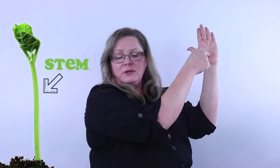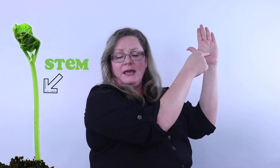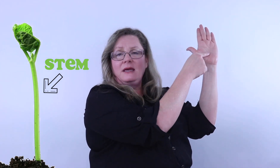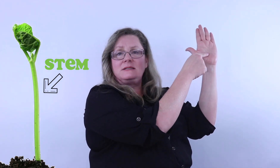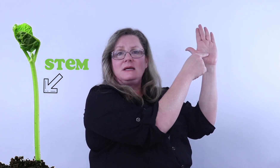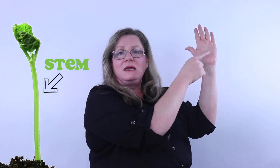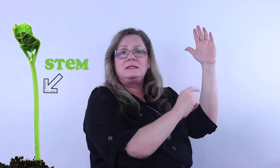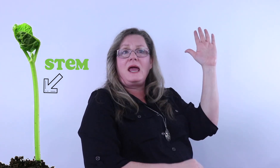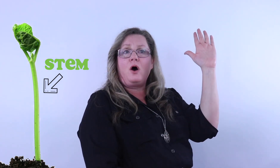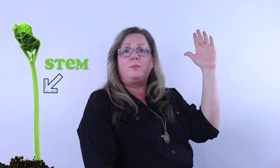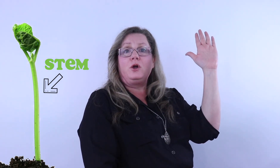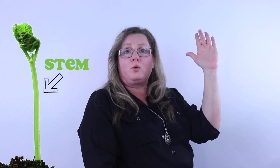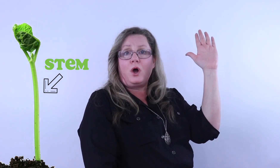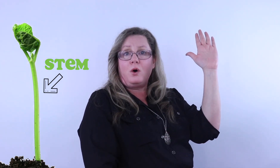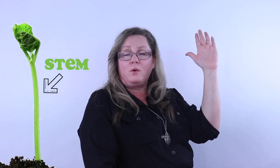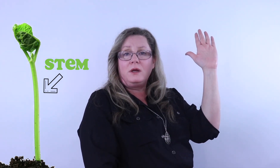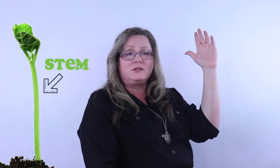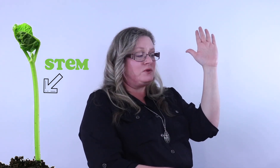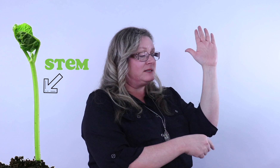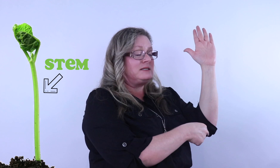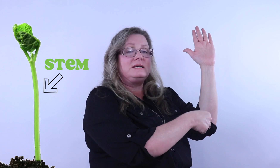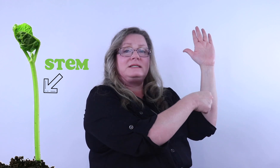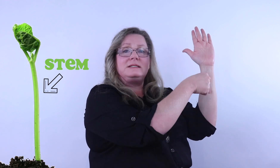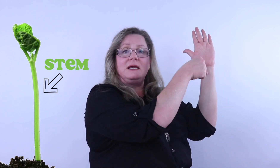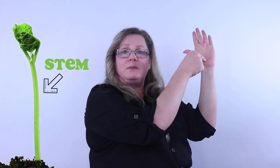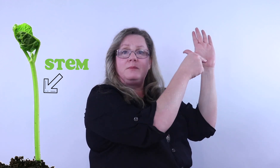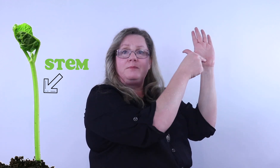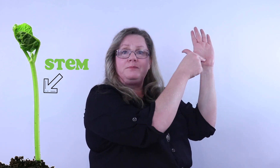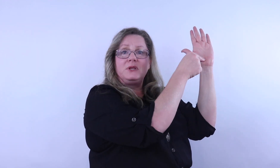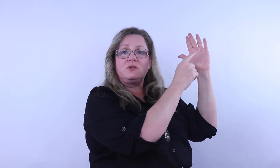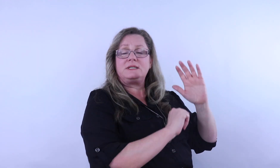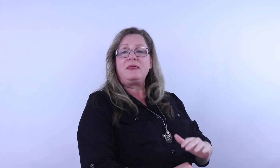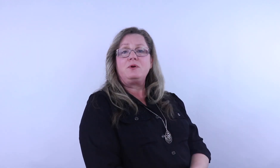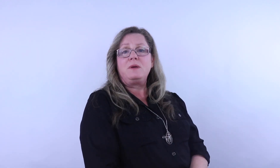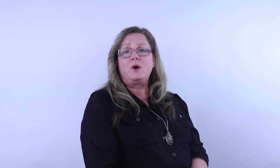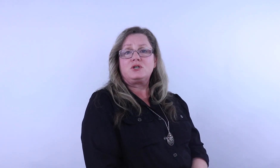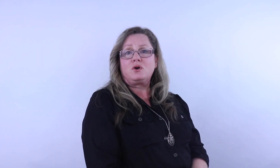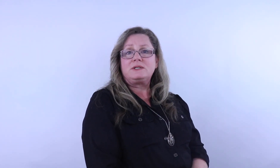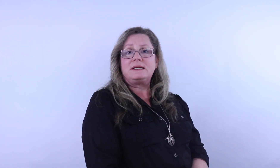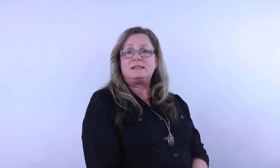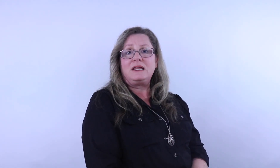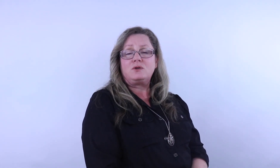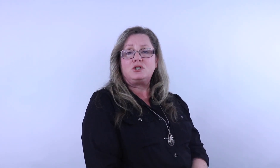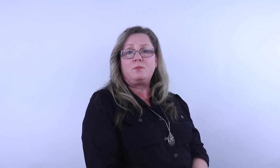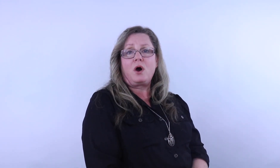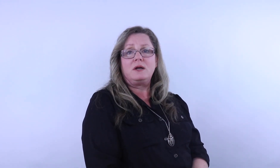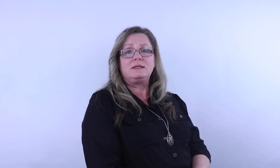plant to help it grow. So that's the stem. So say that with me boys and girls let's say those two parts